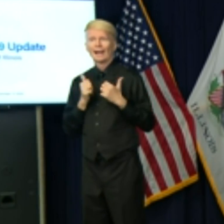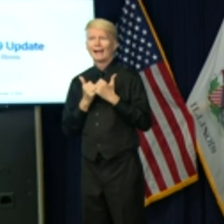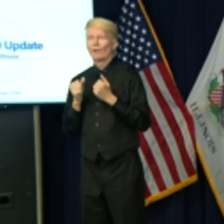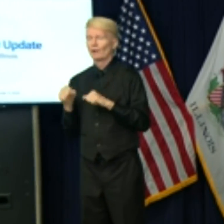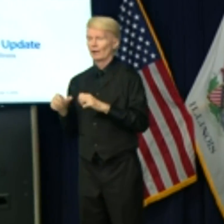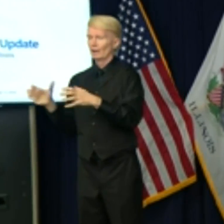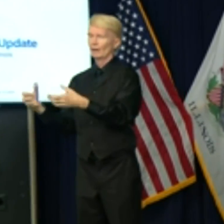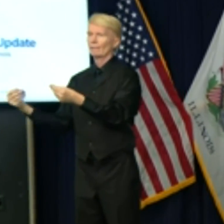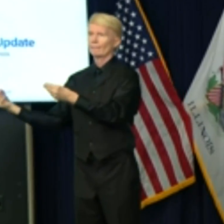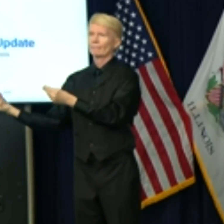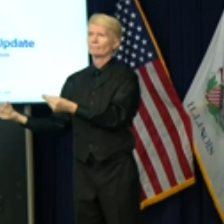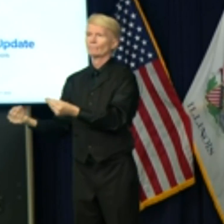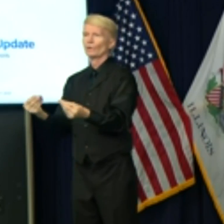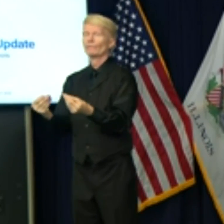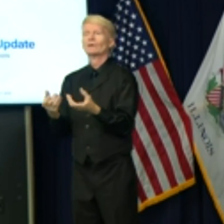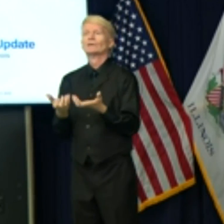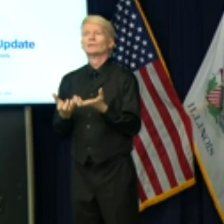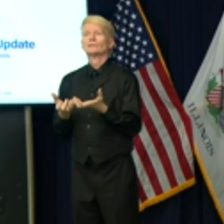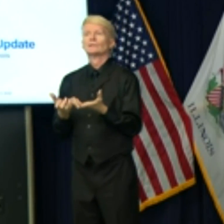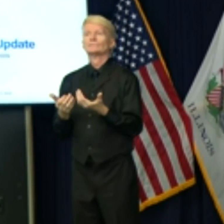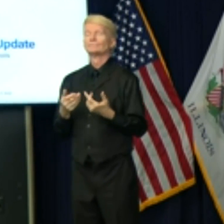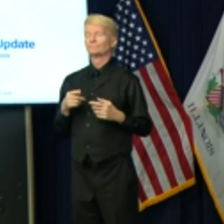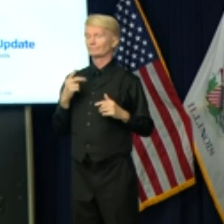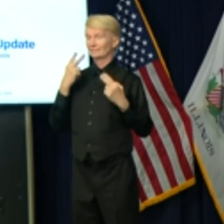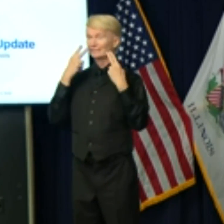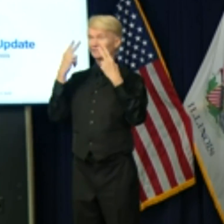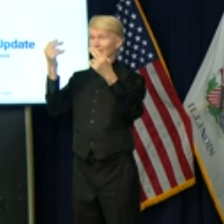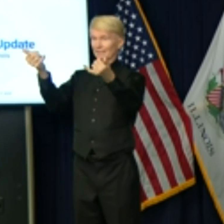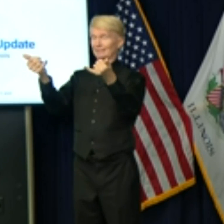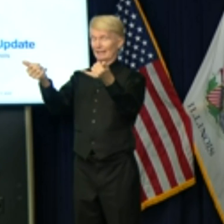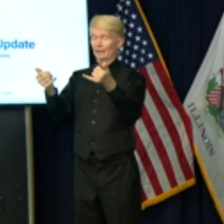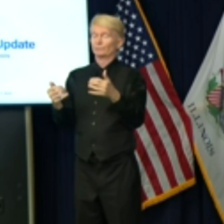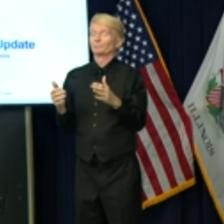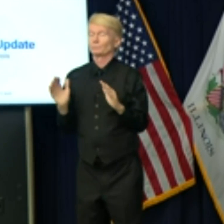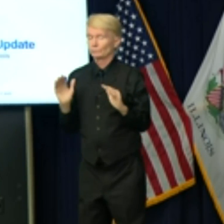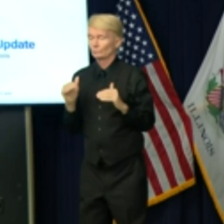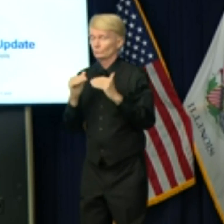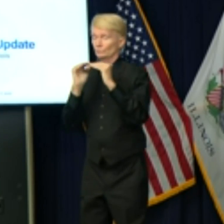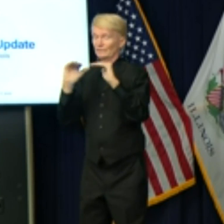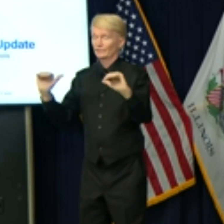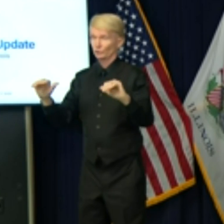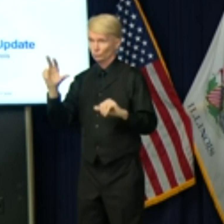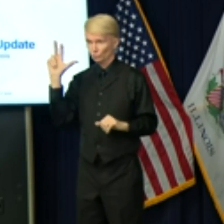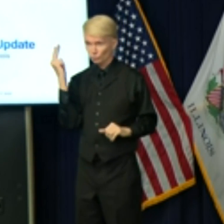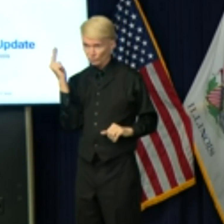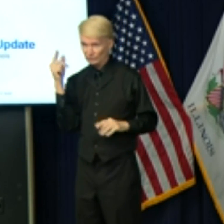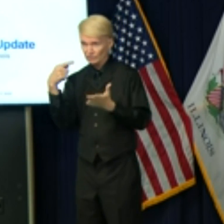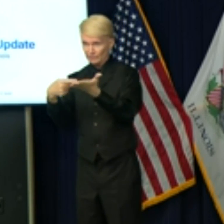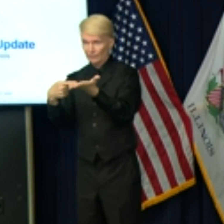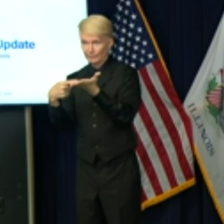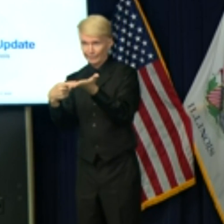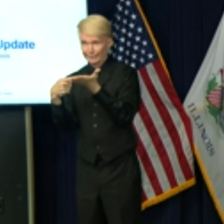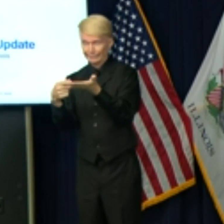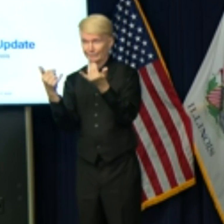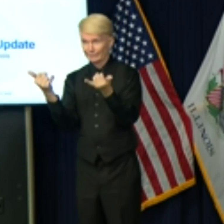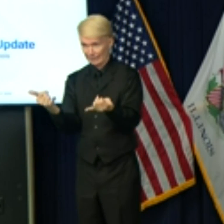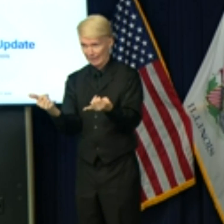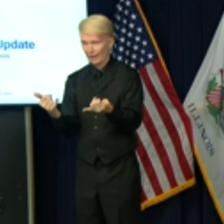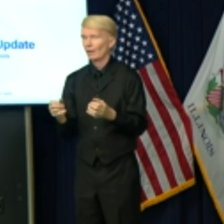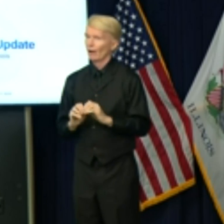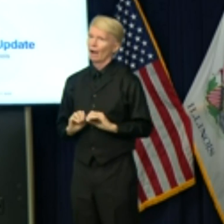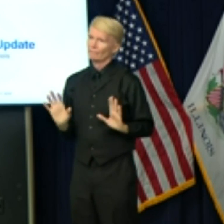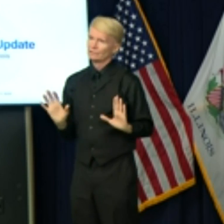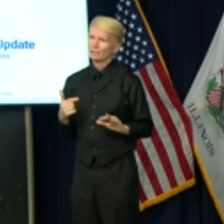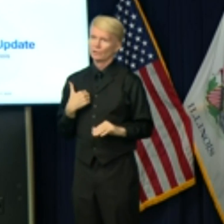Okay, well, as you saw today with the Tier 3 mitigations, you know, we obviously are asking